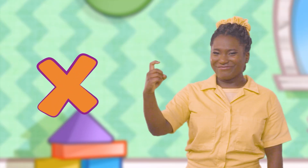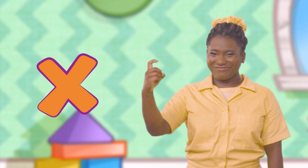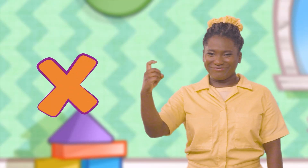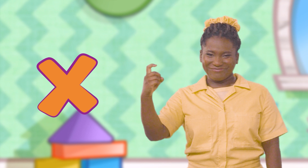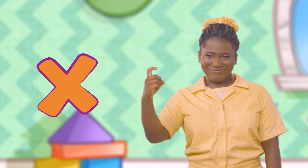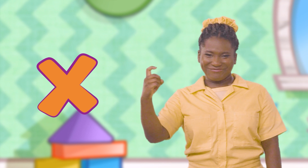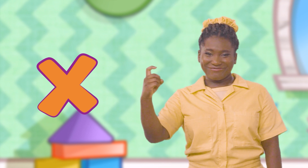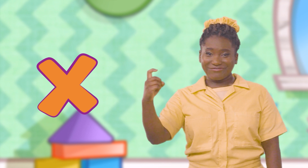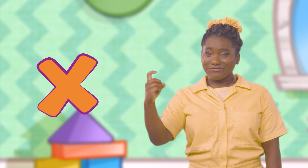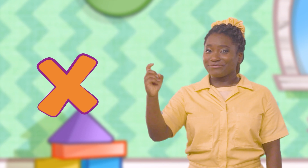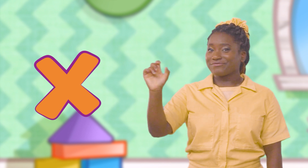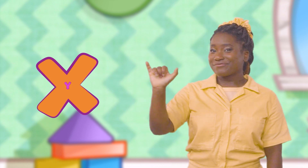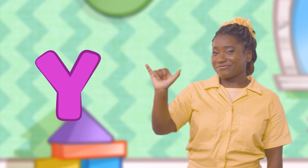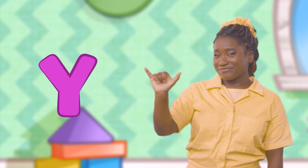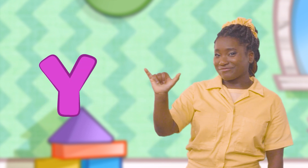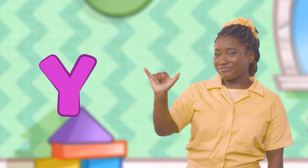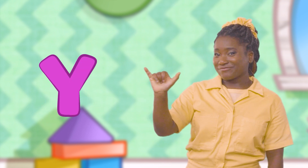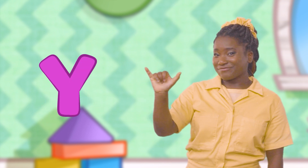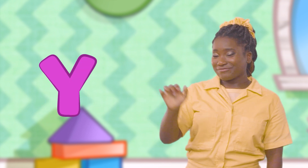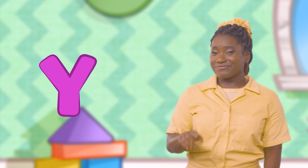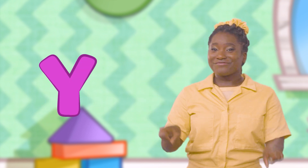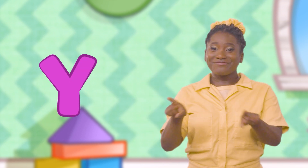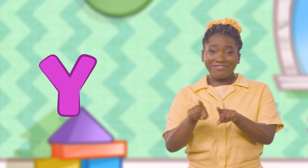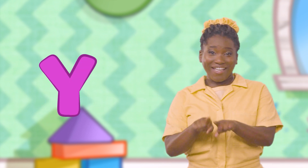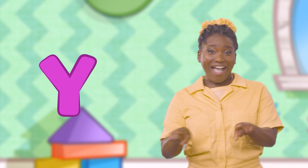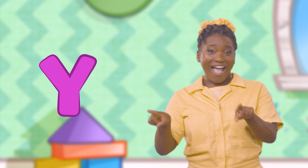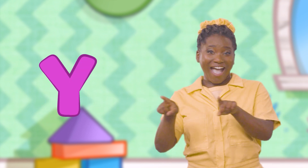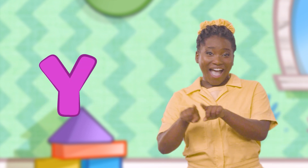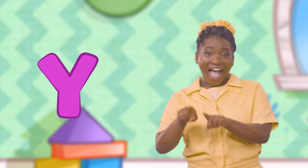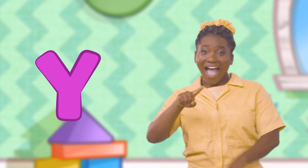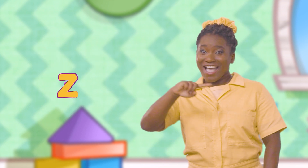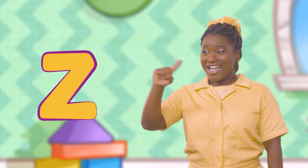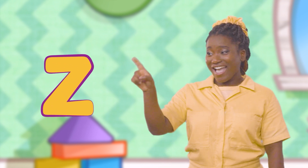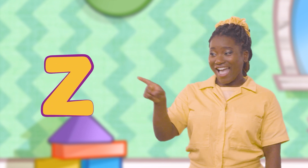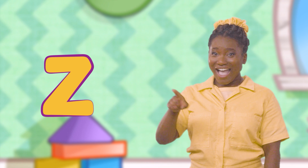-Y-N-Z